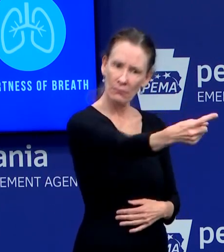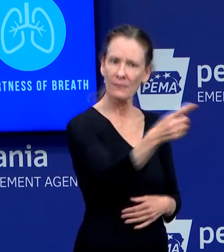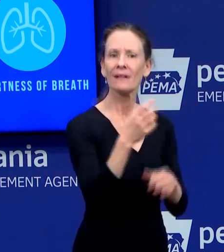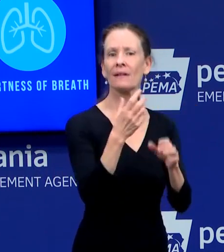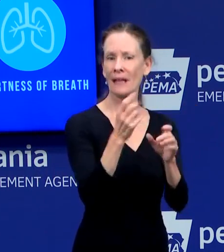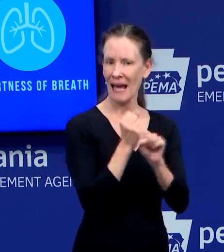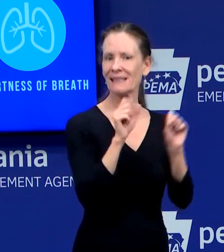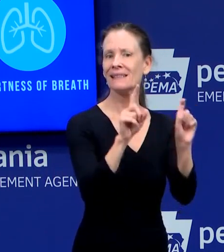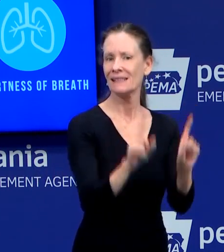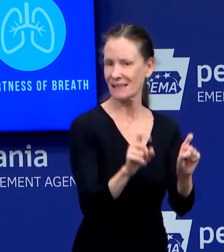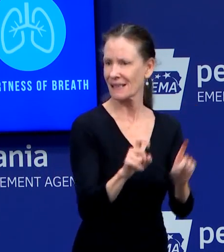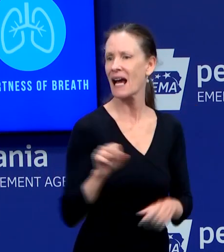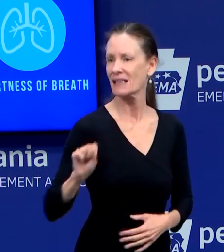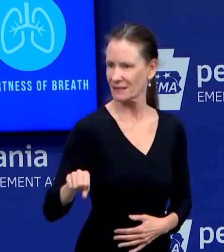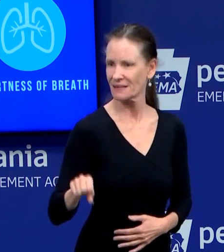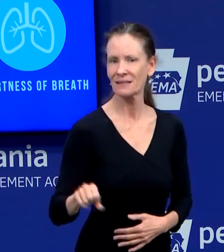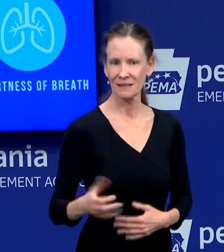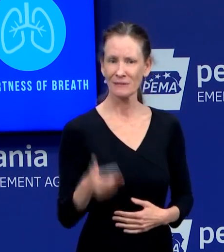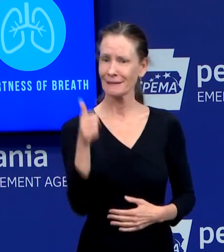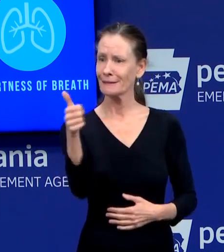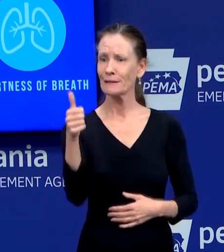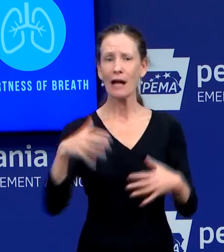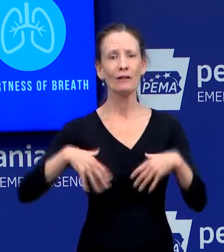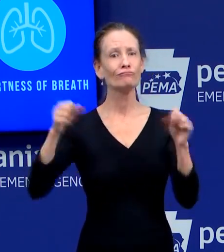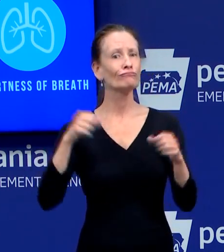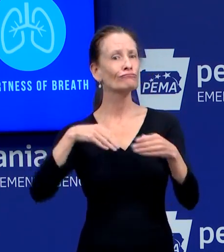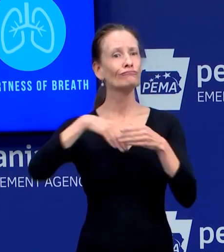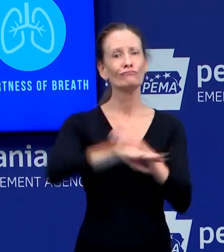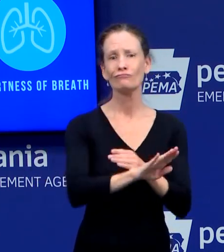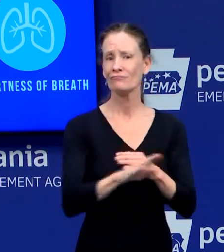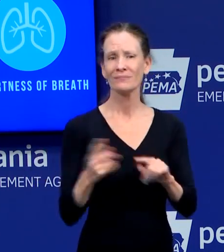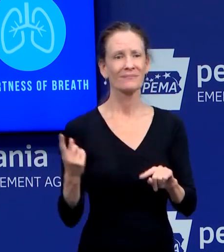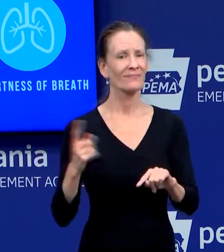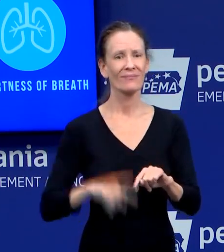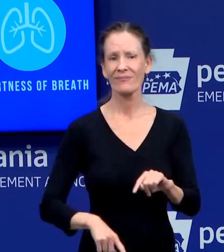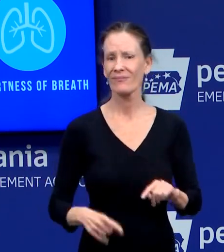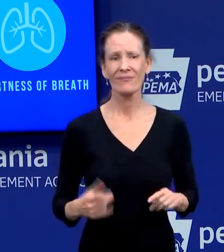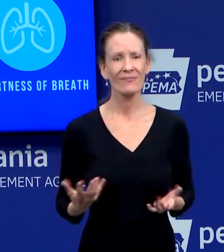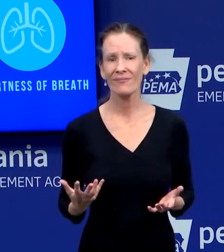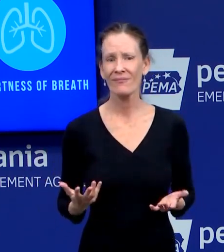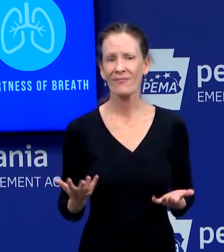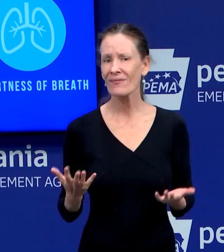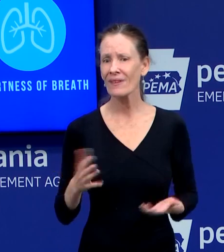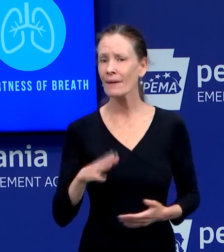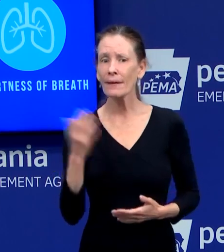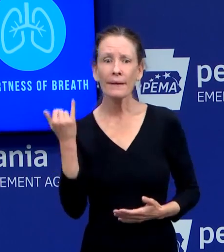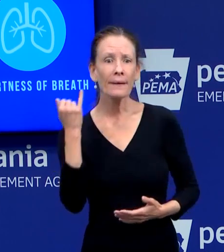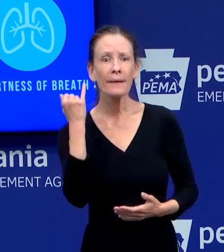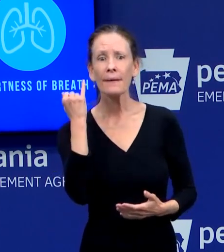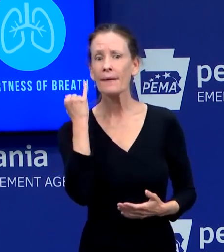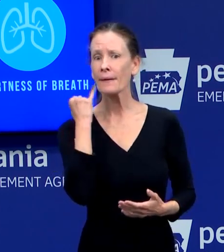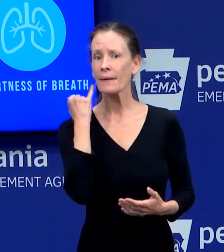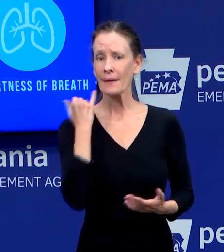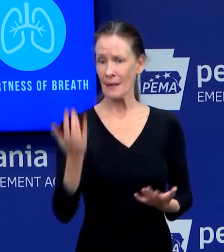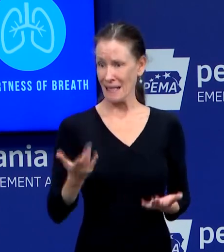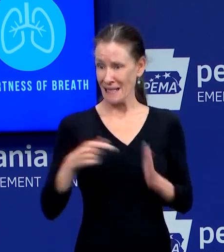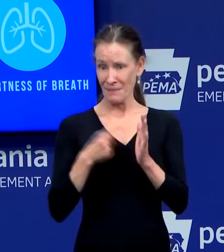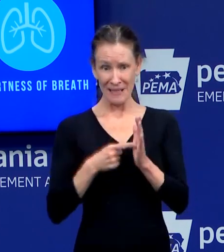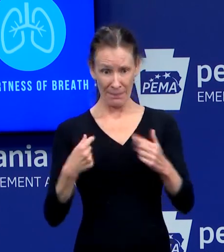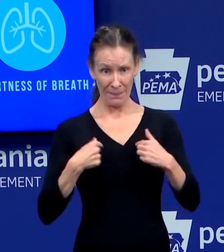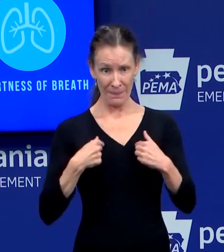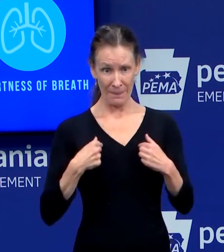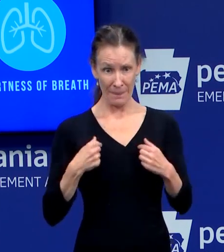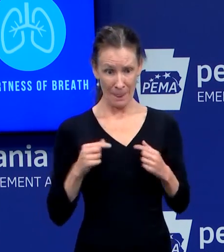have no symptoms, then, um, you could develop symptoms five days from now, but the, and, and the test would be negative, but turn, could turn positive